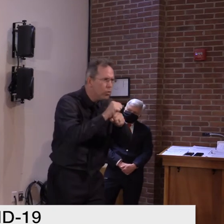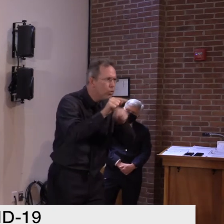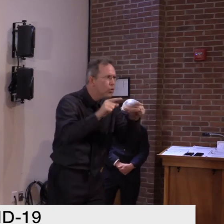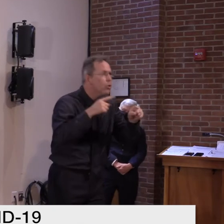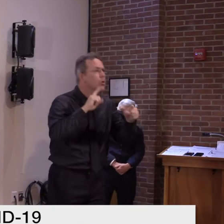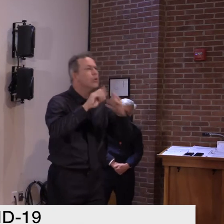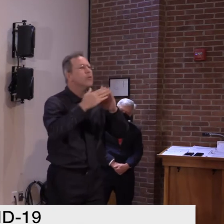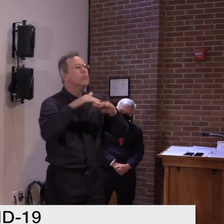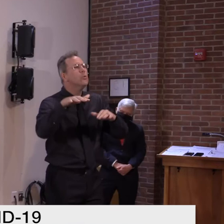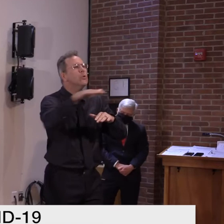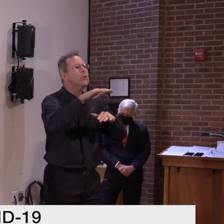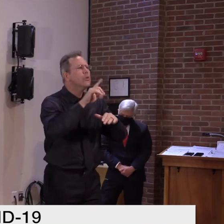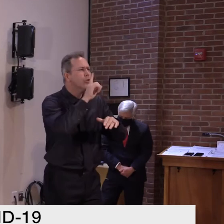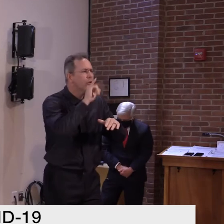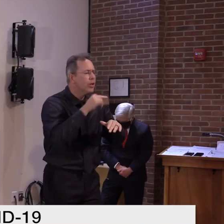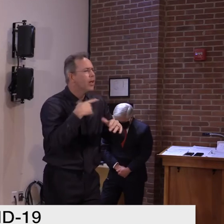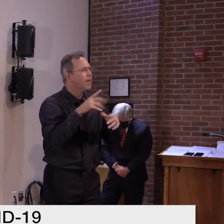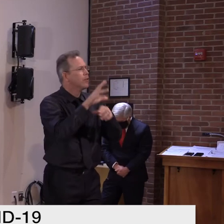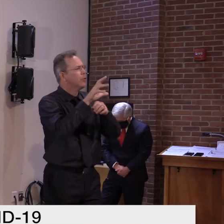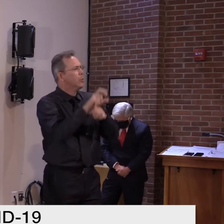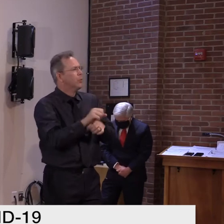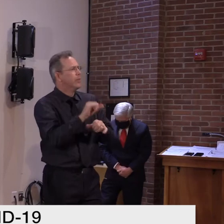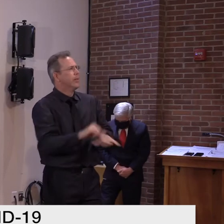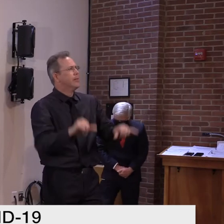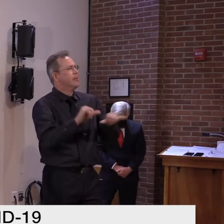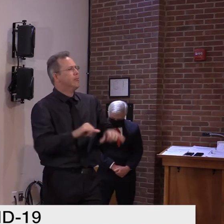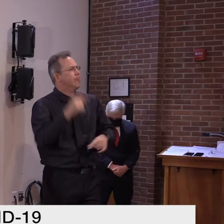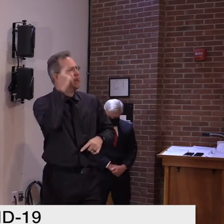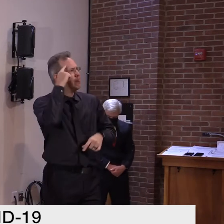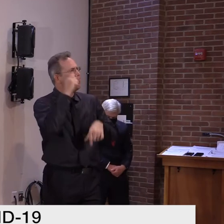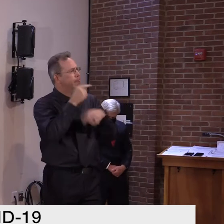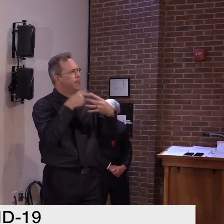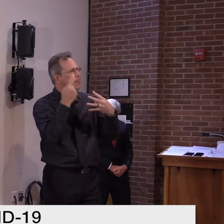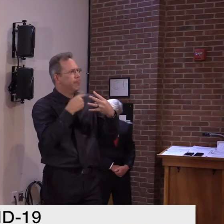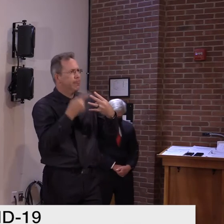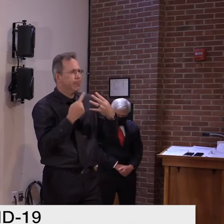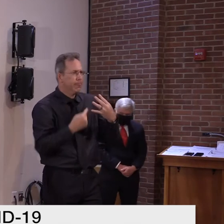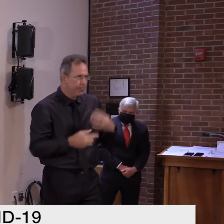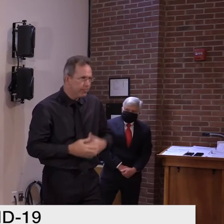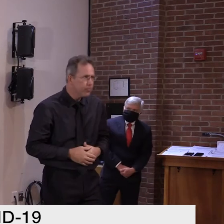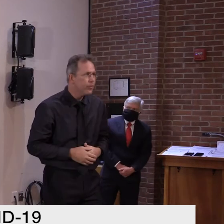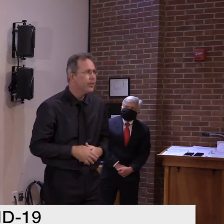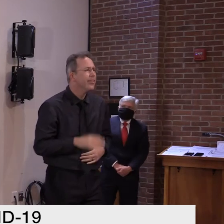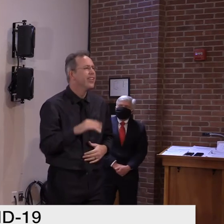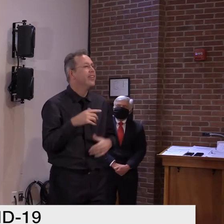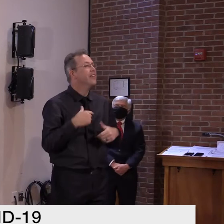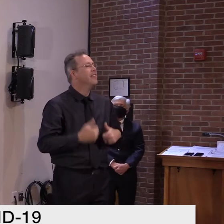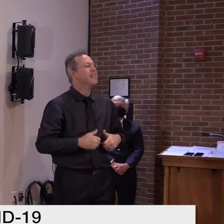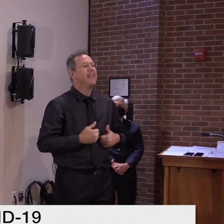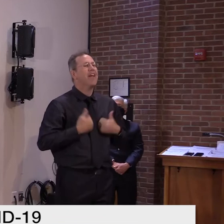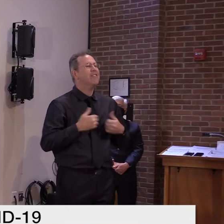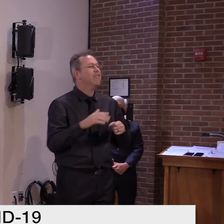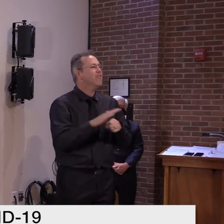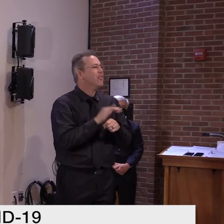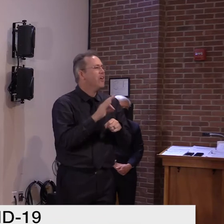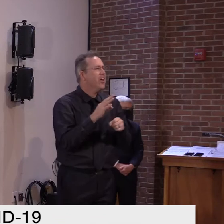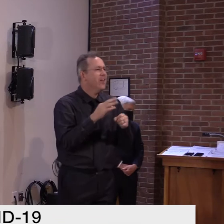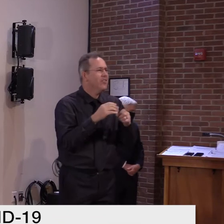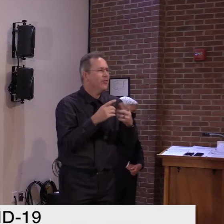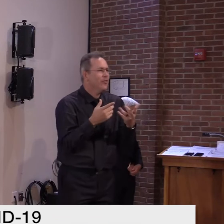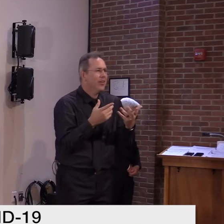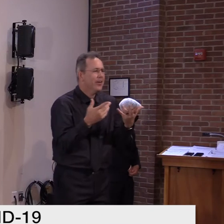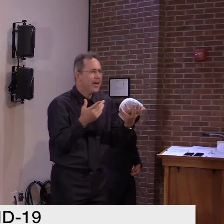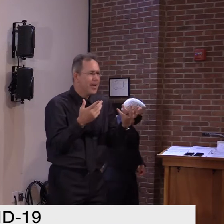we're recommending that you try to live your lives in as full a way as possible, but without that, that dimension